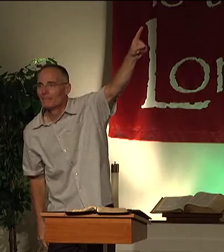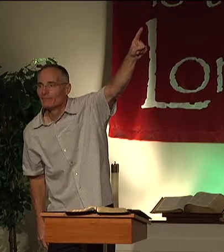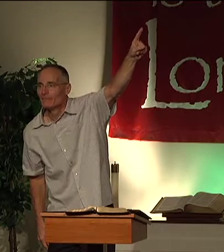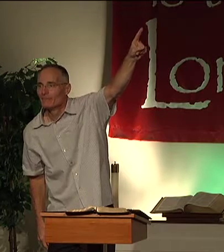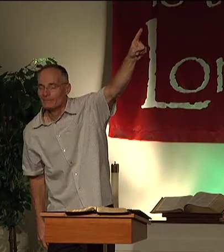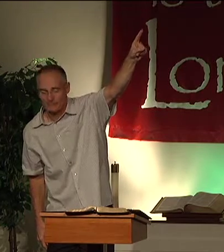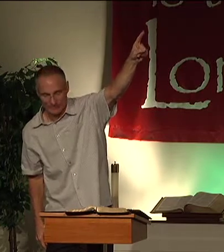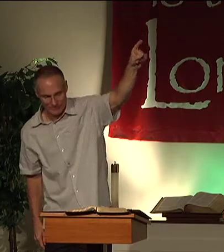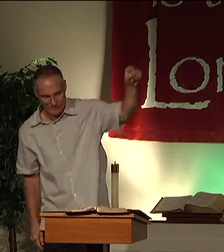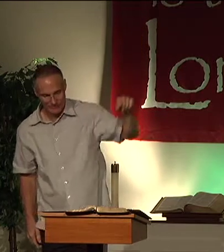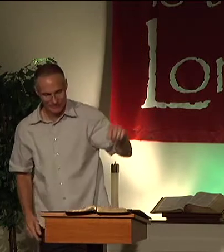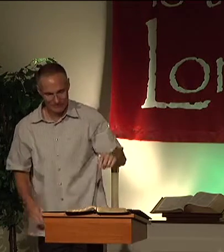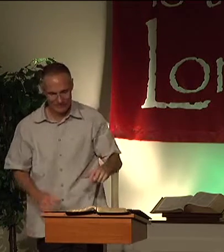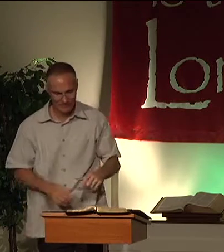It has nothing to do with him.